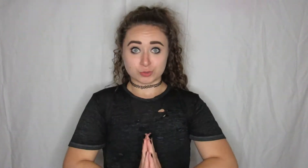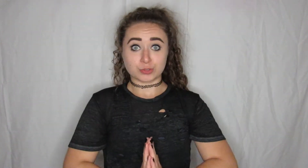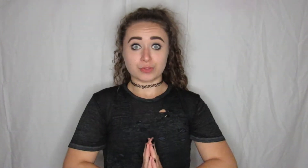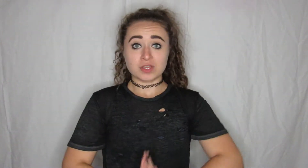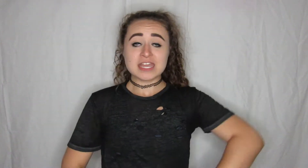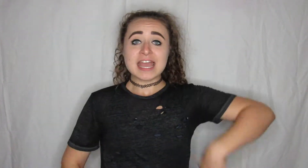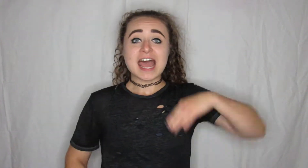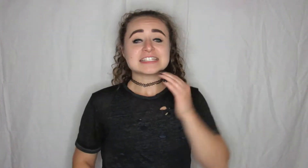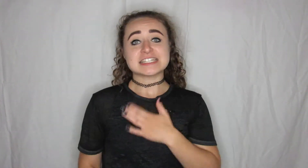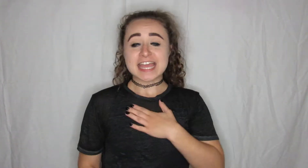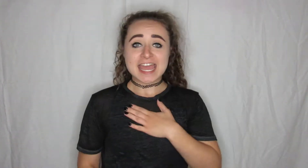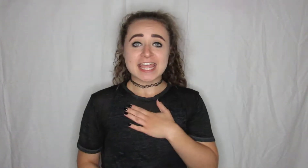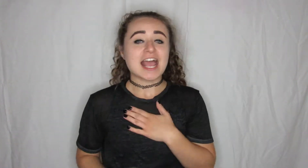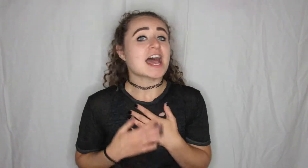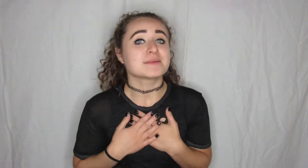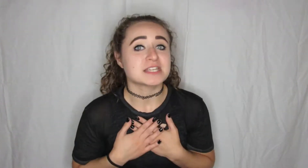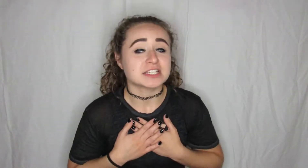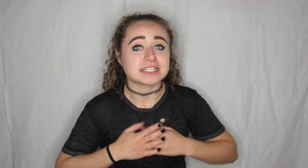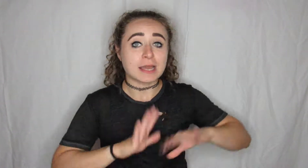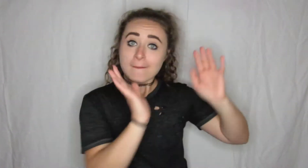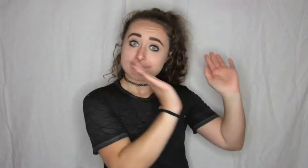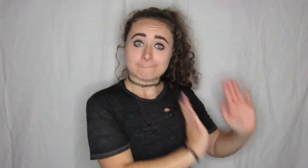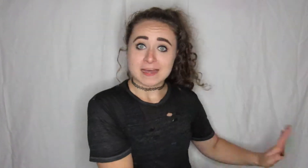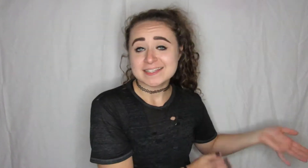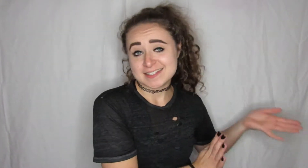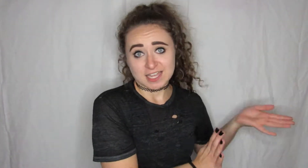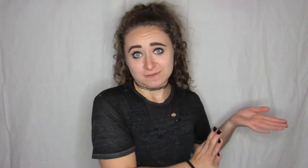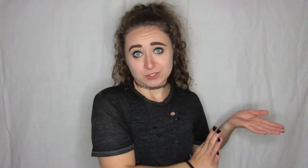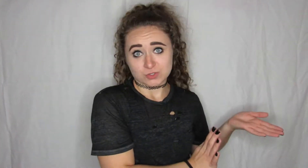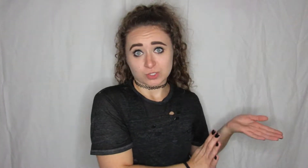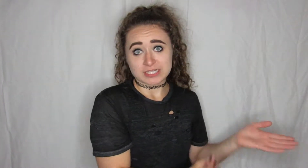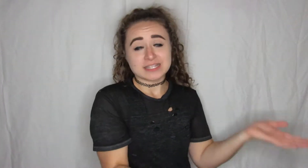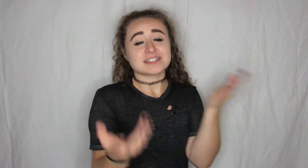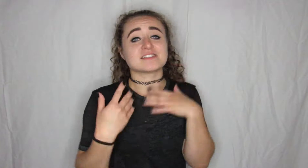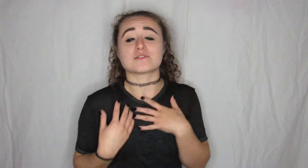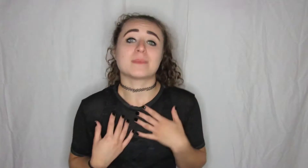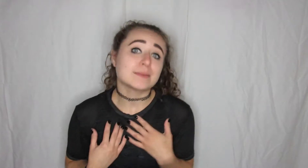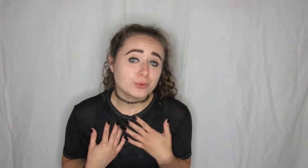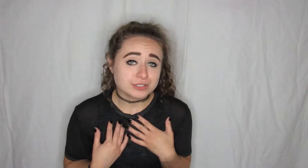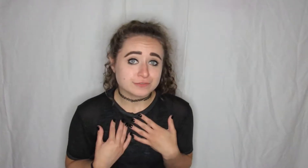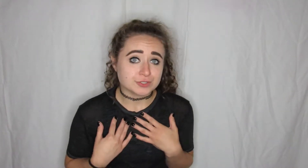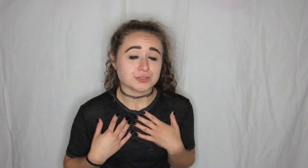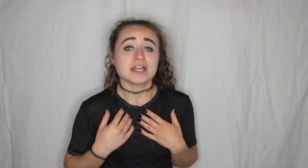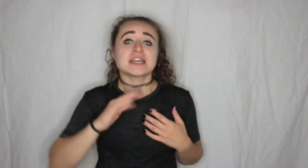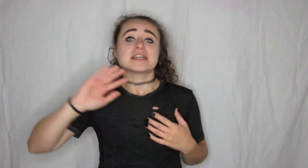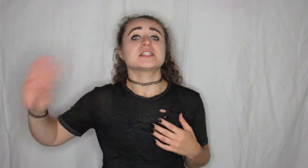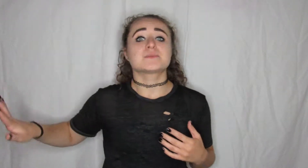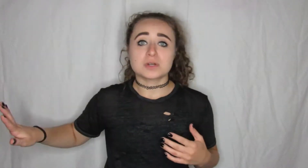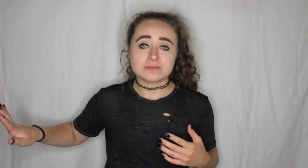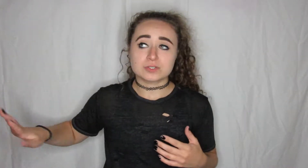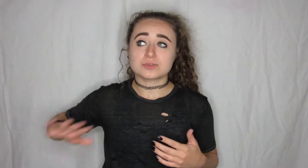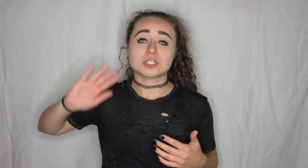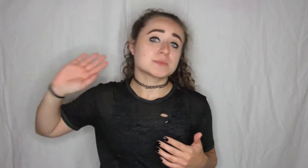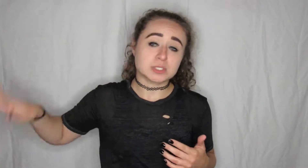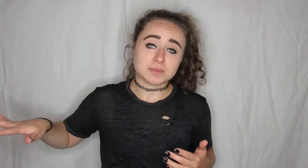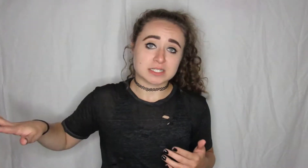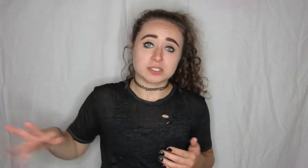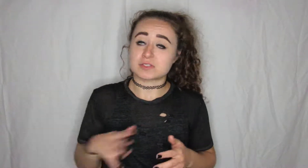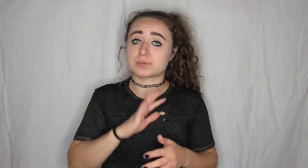truth today I am telling my side of the story this is from my point of view his point of view and his perspective is